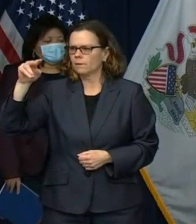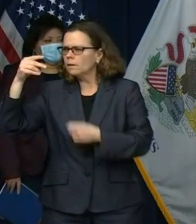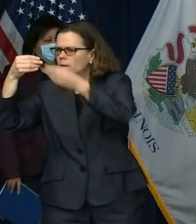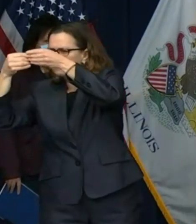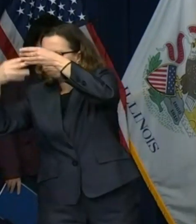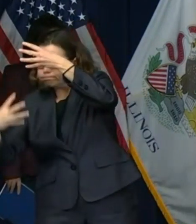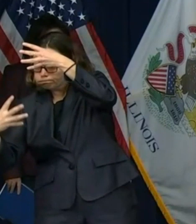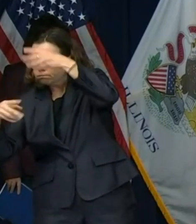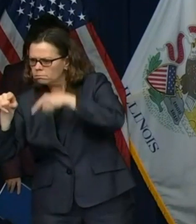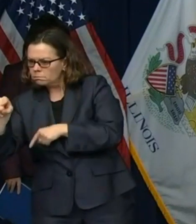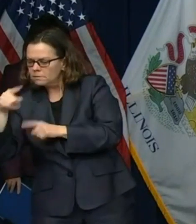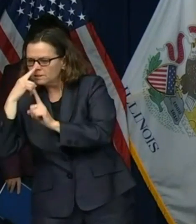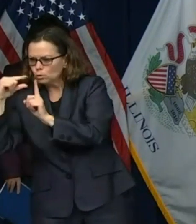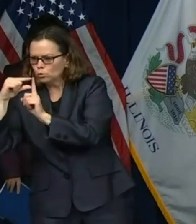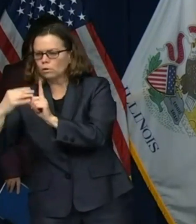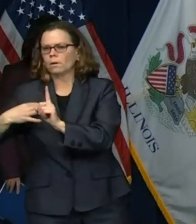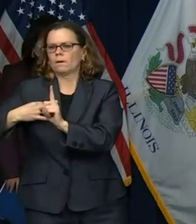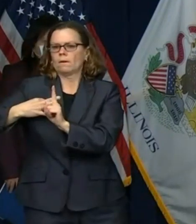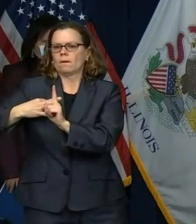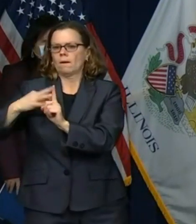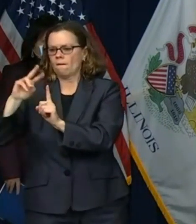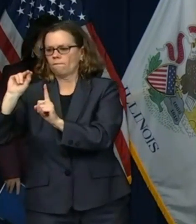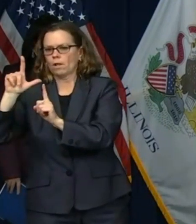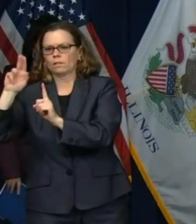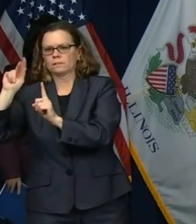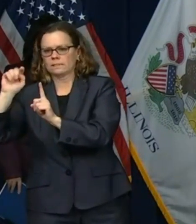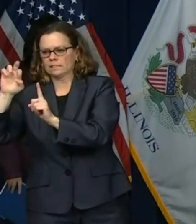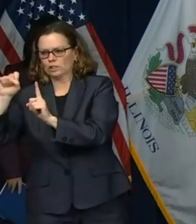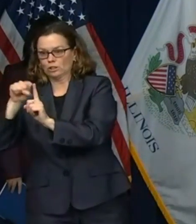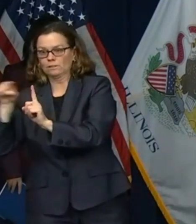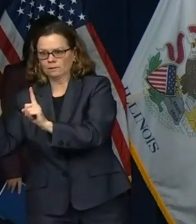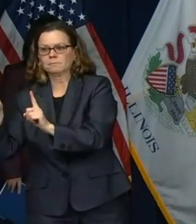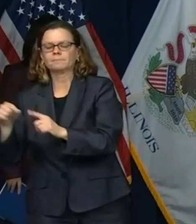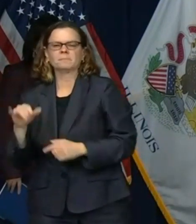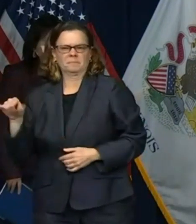it over to dr azike for today's medical update doctor